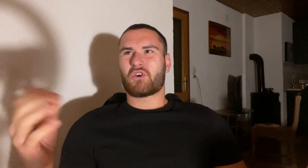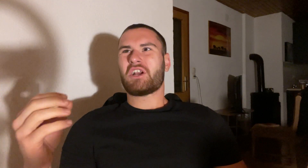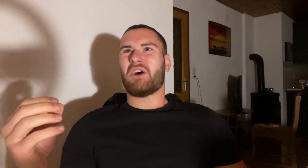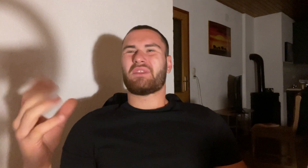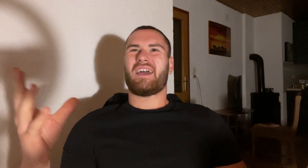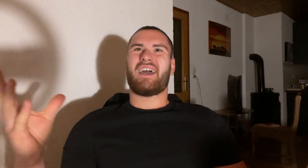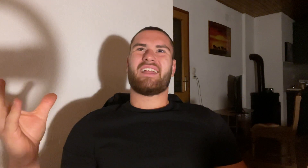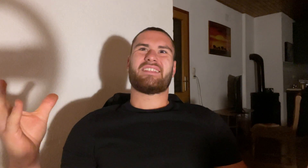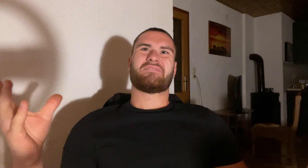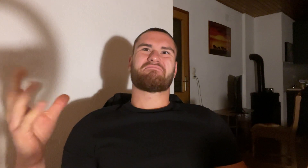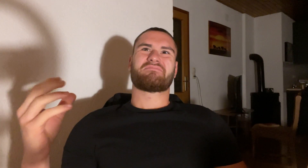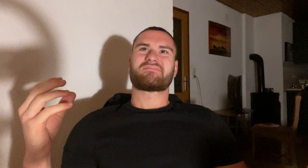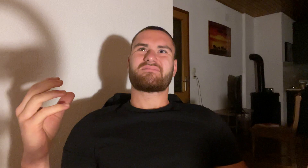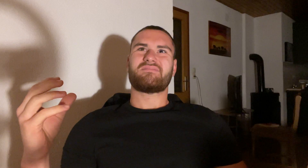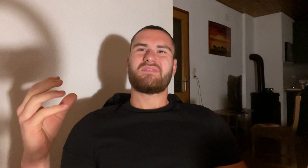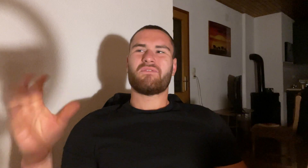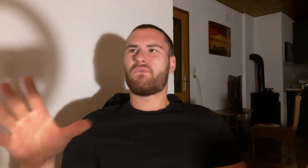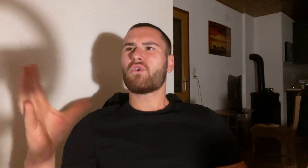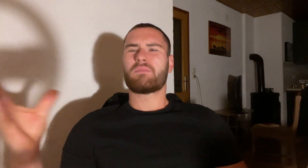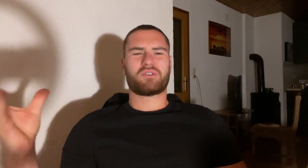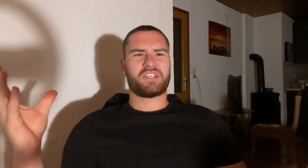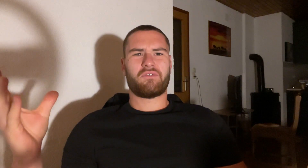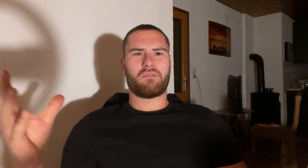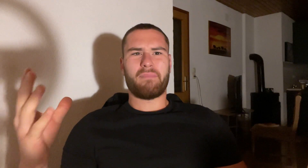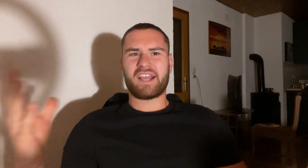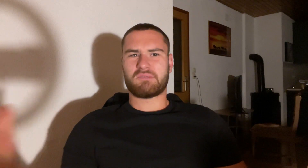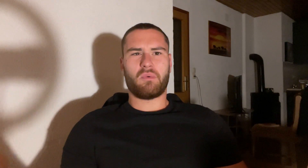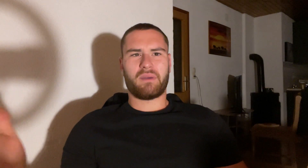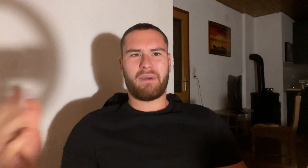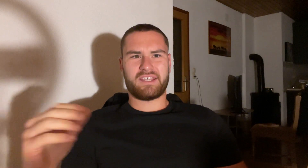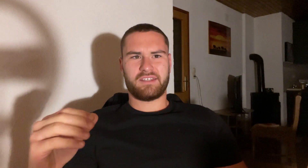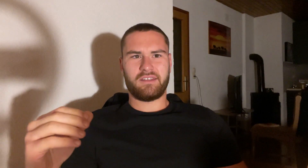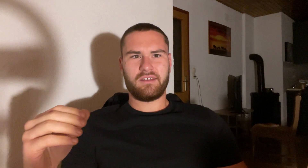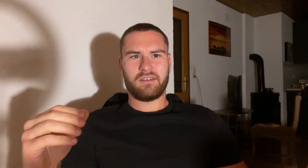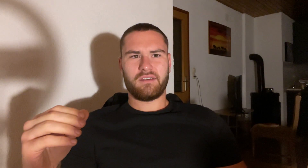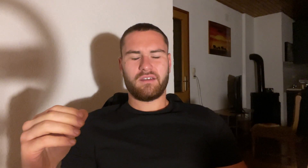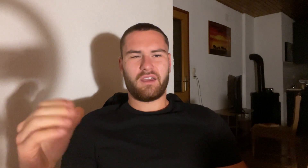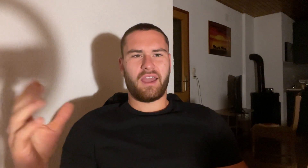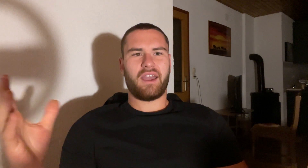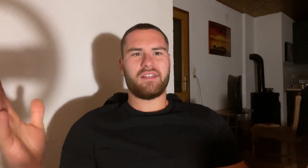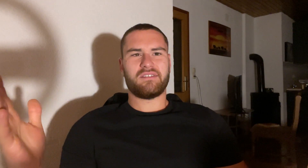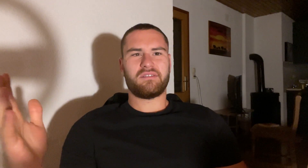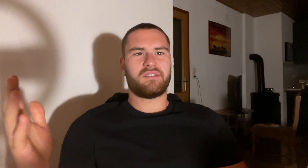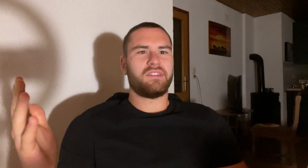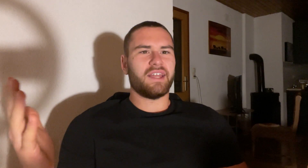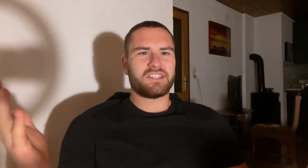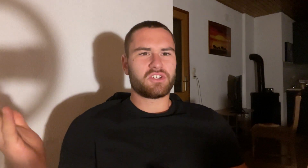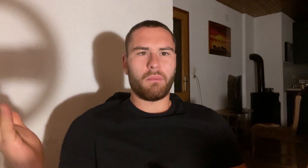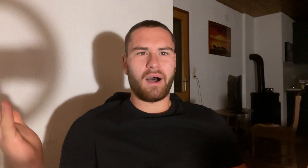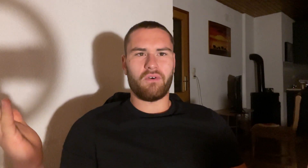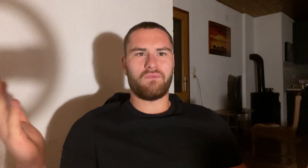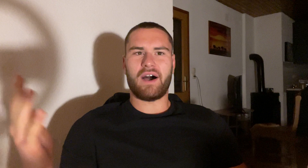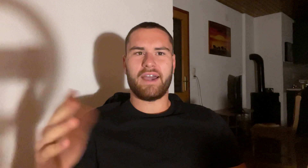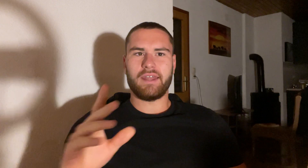workout at 40% of your maximum capacity, and that's somehow fine. And